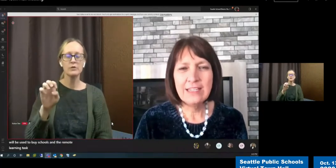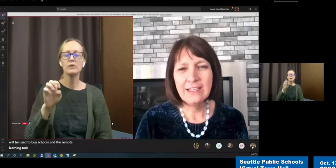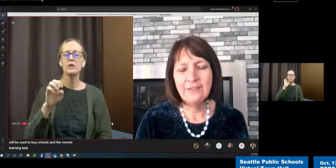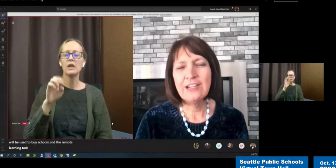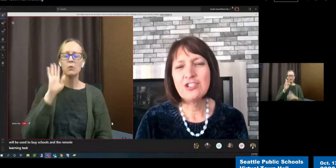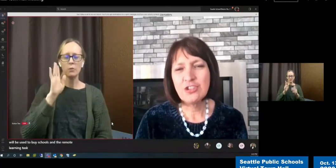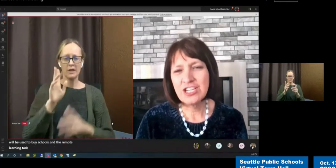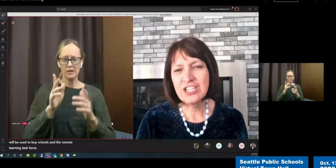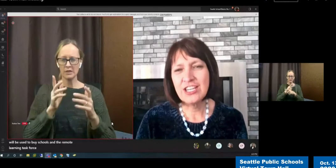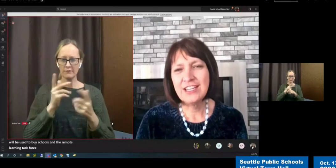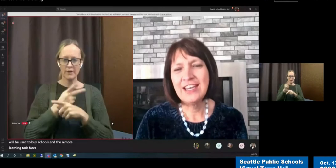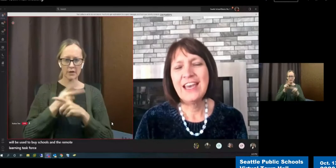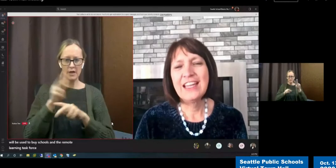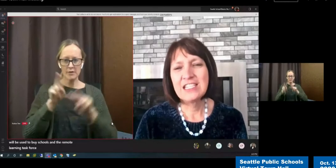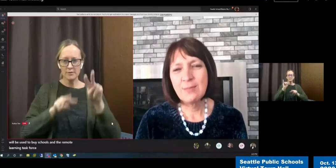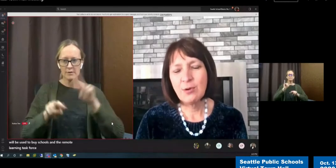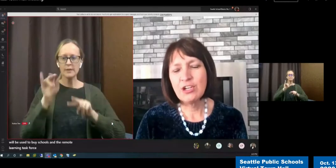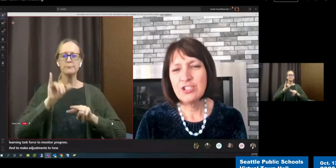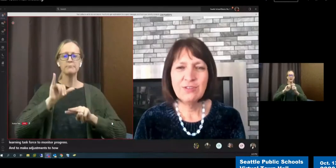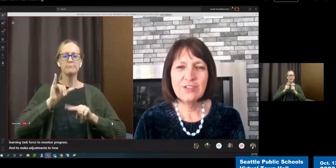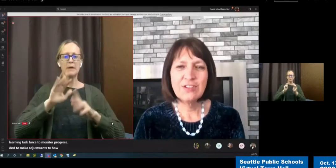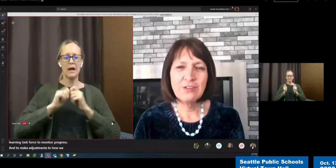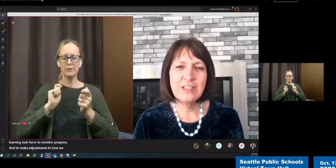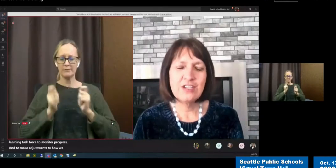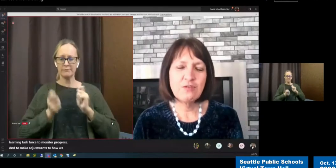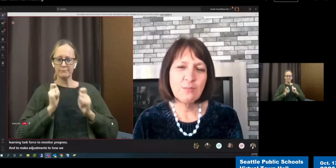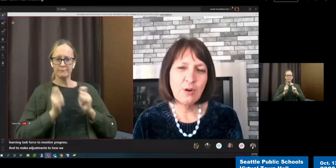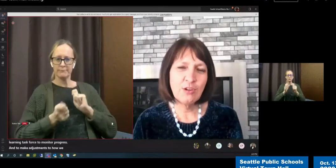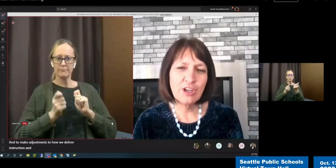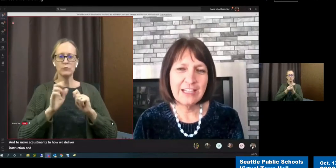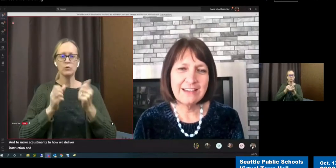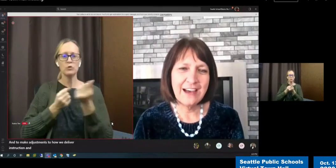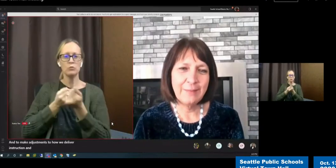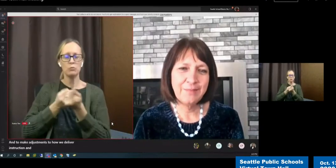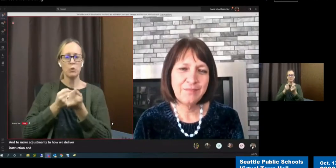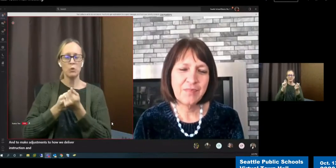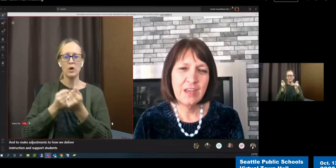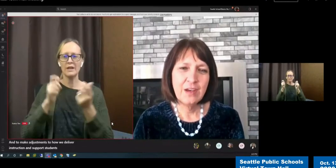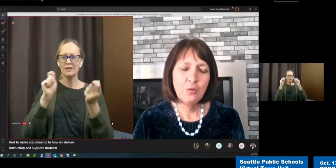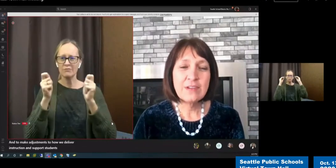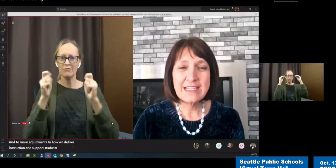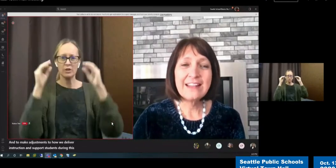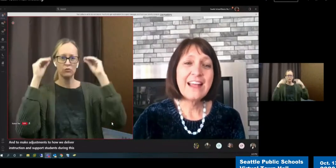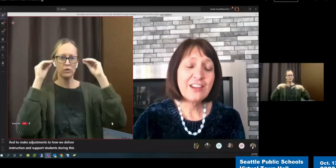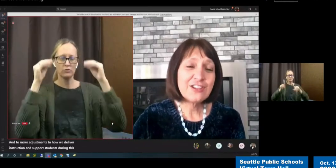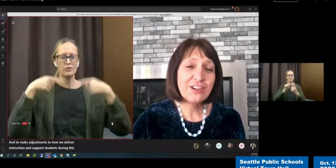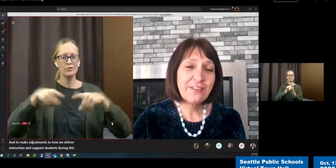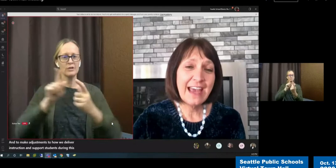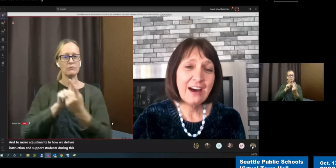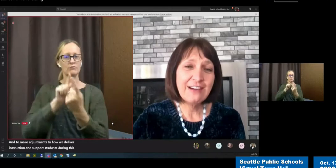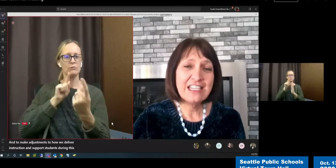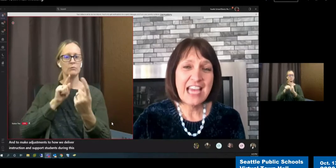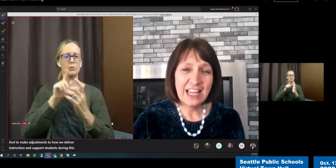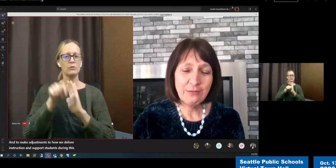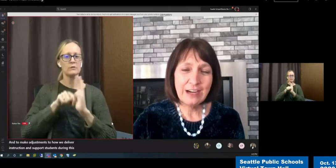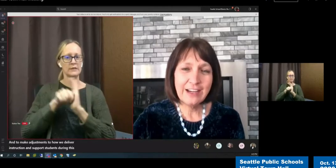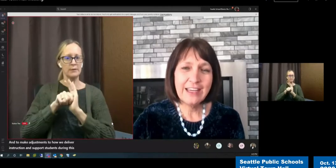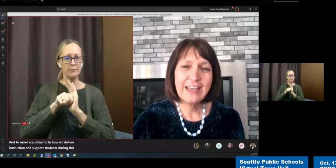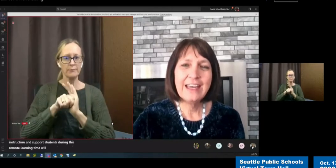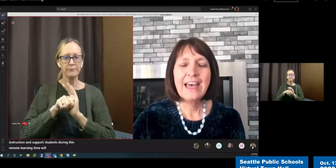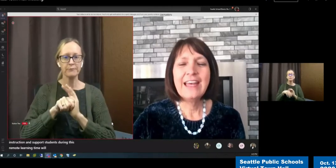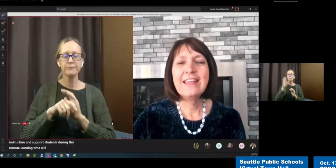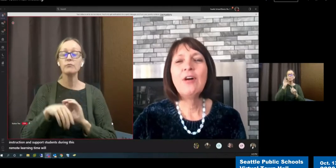how we deliver instruction and support students during this remote learning time. We'll send another survey out in January